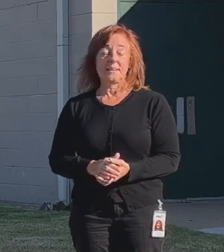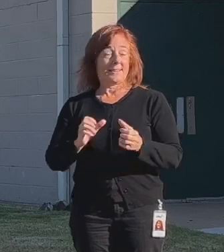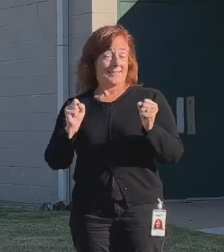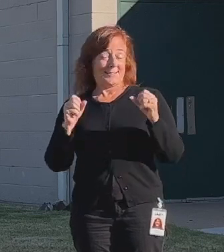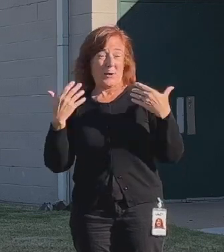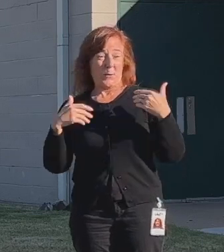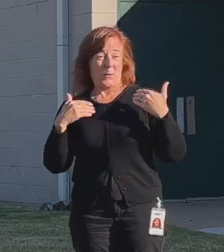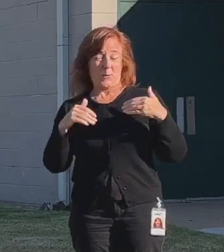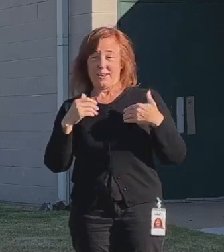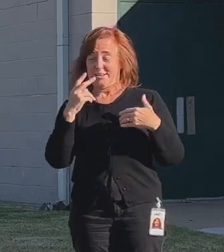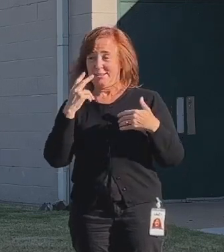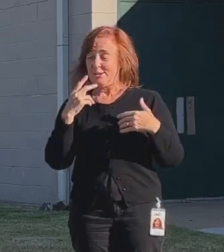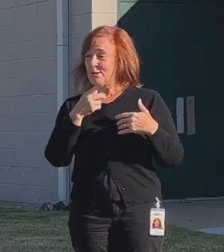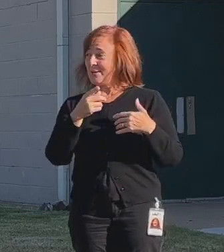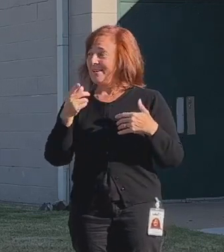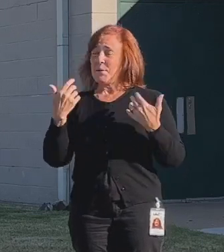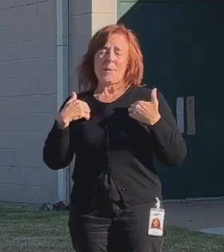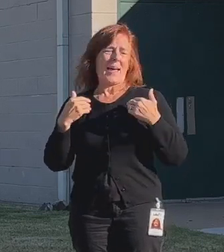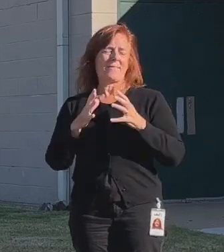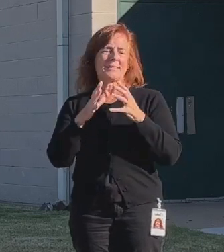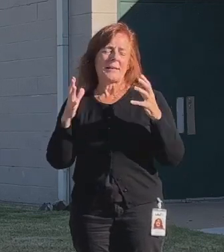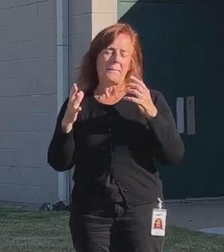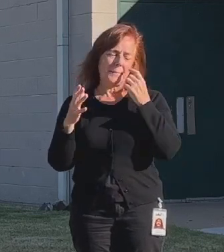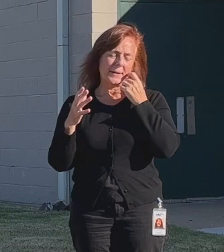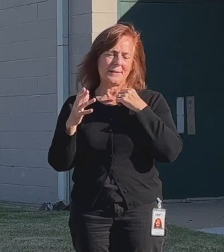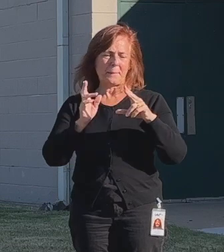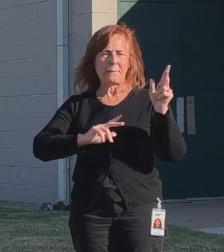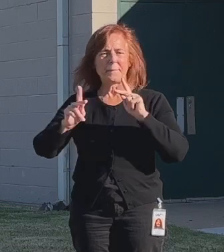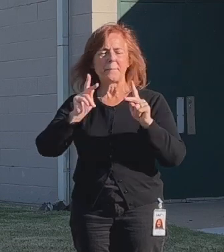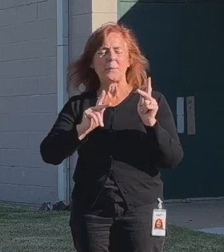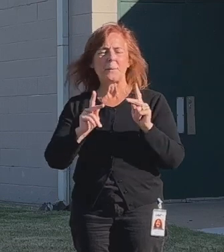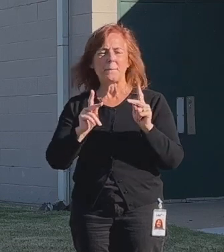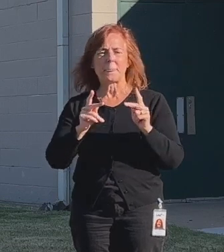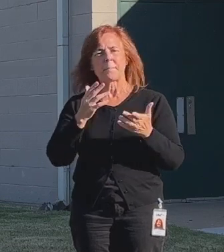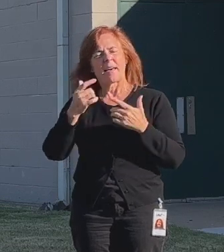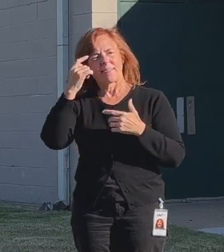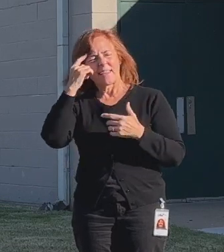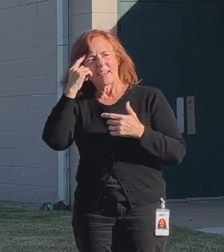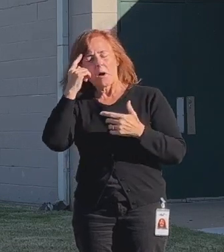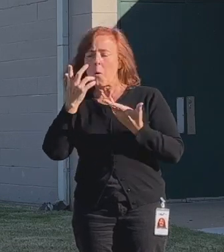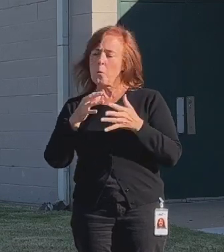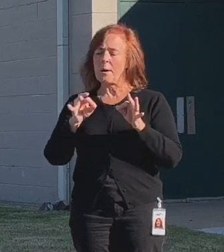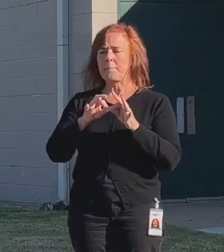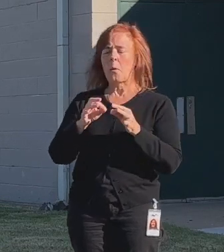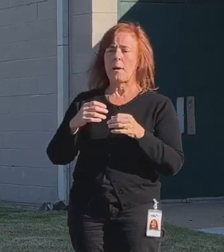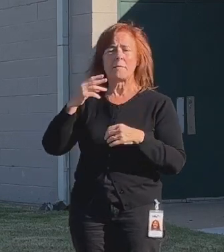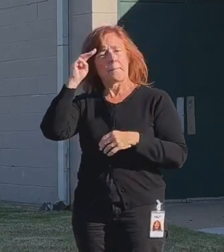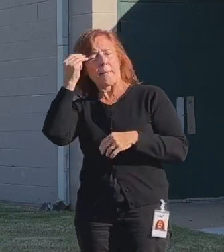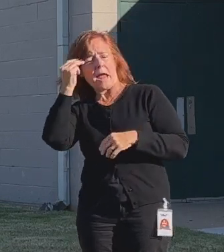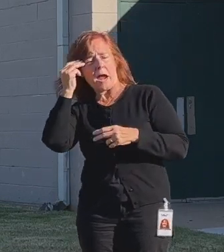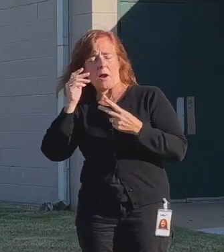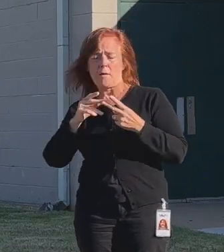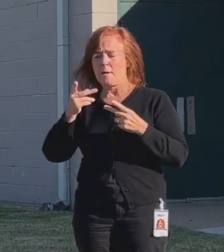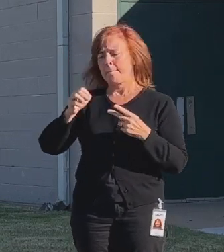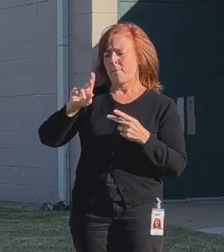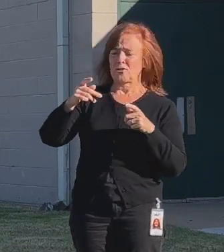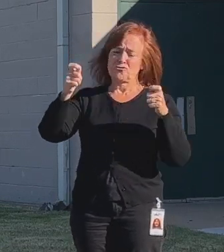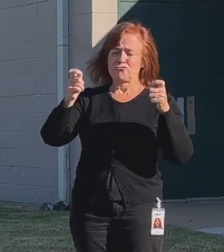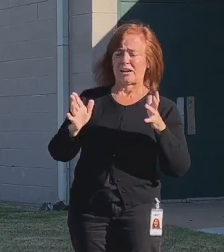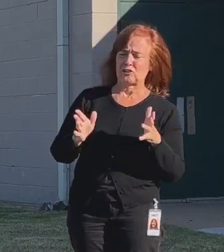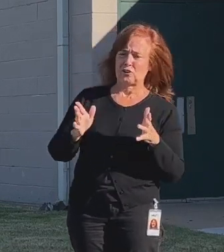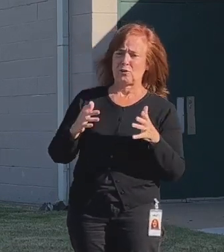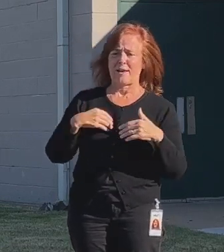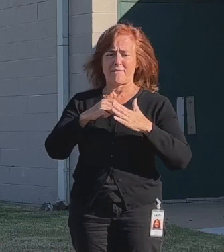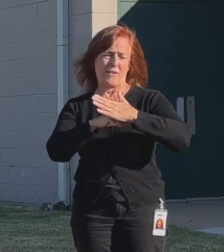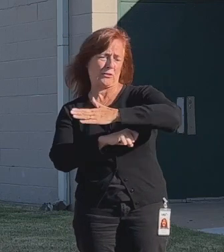So you you you know, we've got some people who who might think we're important up here. You got a mayor, you got a parks director, you